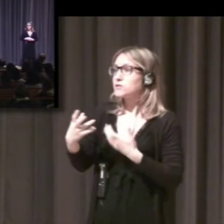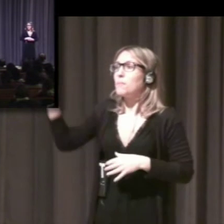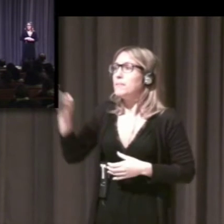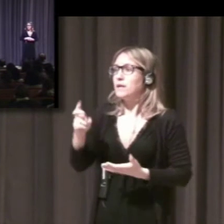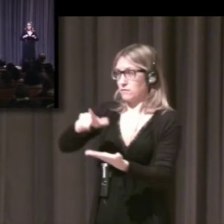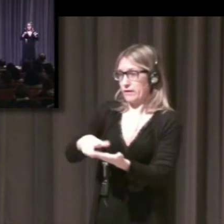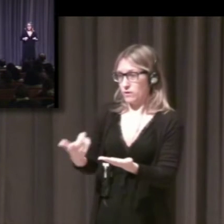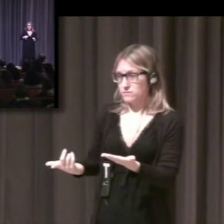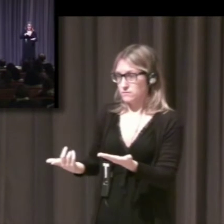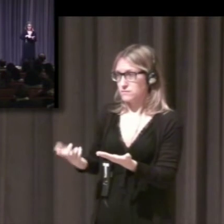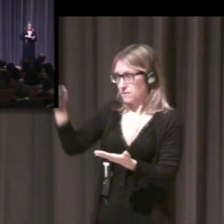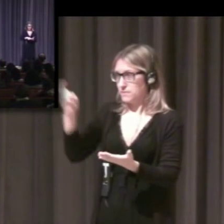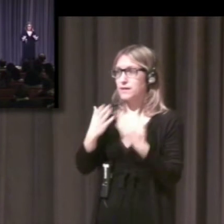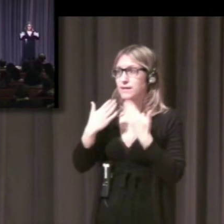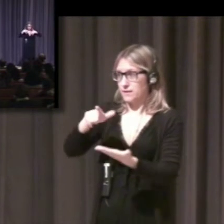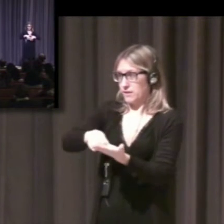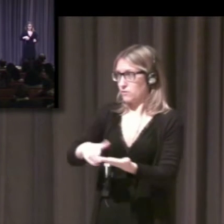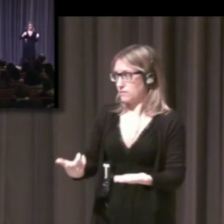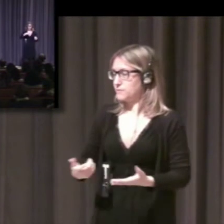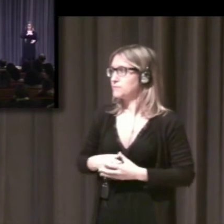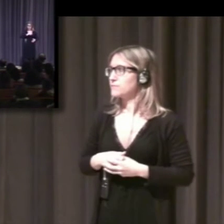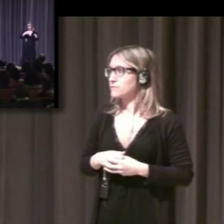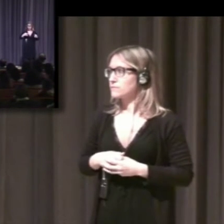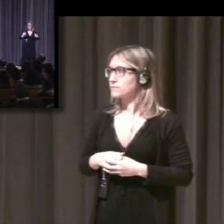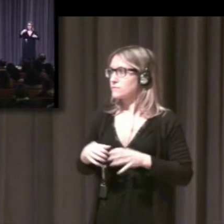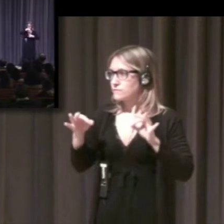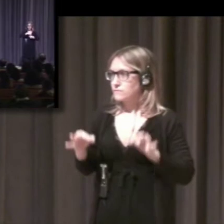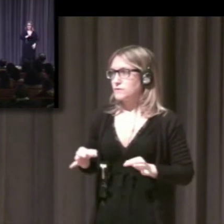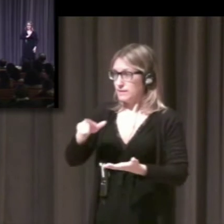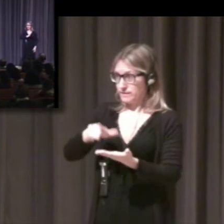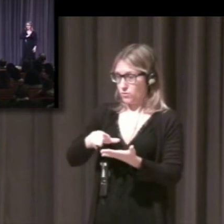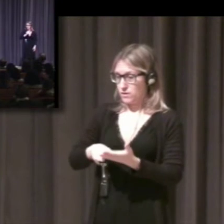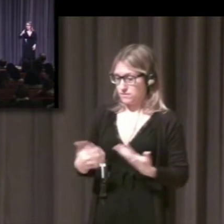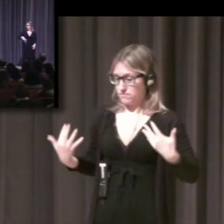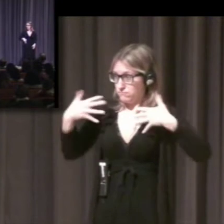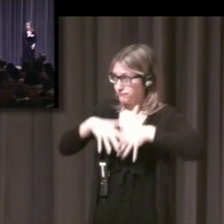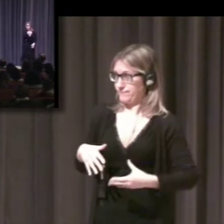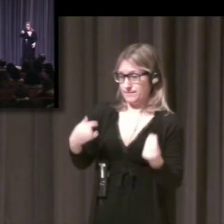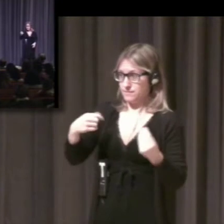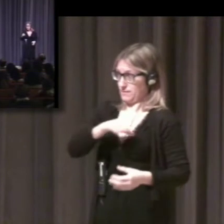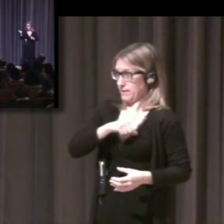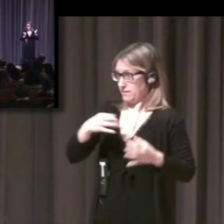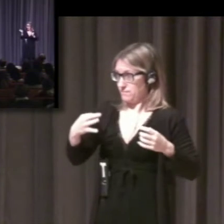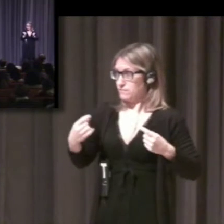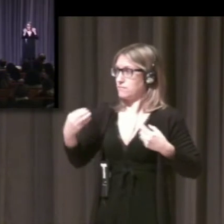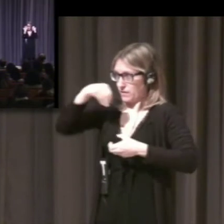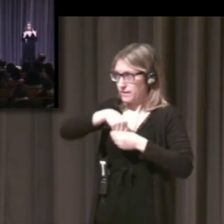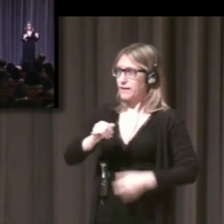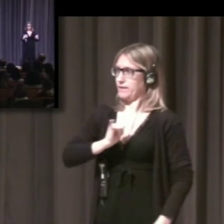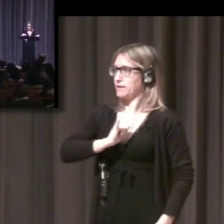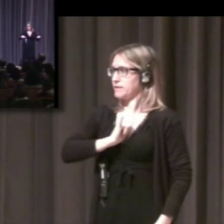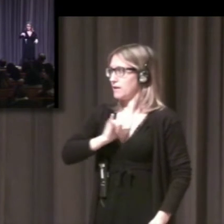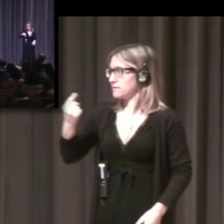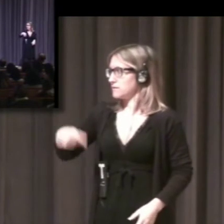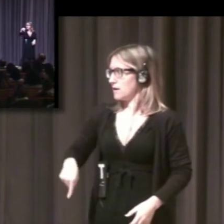You, you people in this room know that probably as